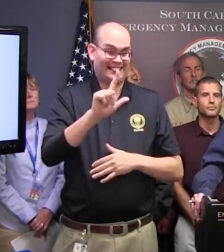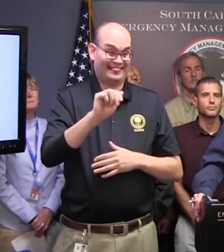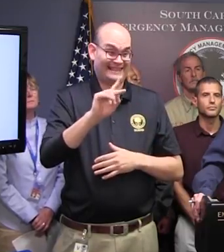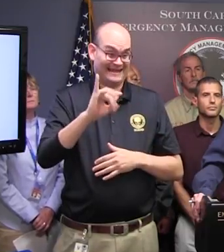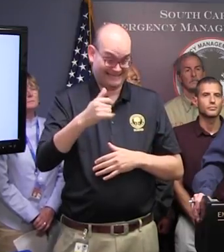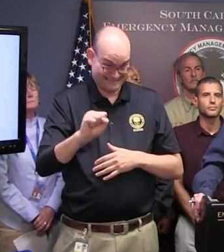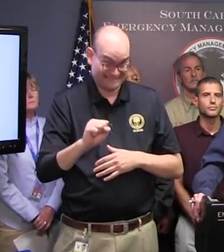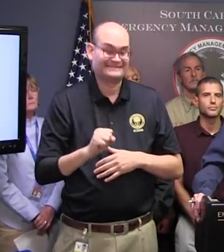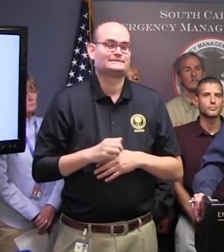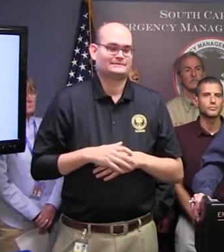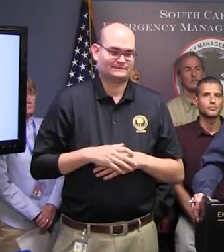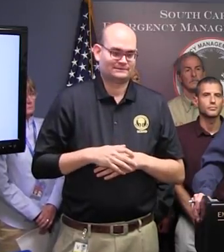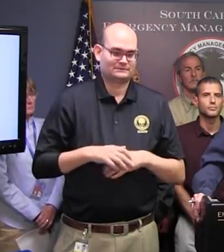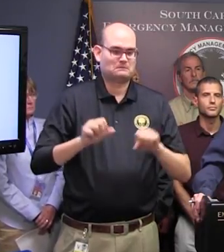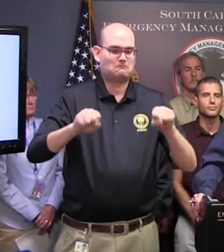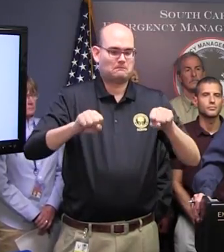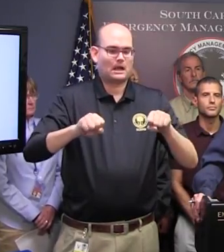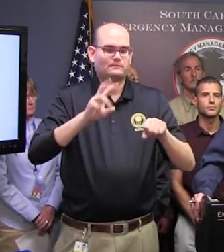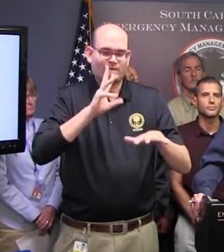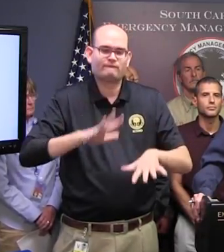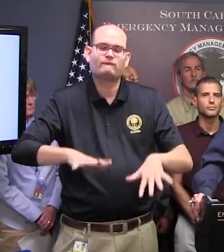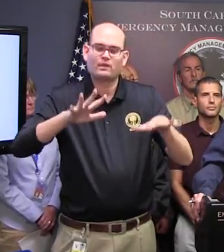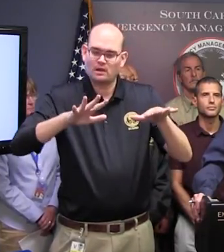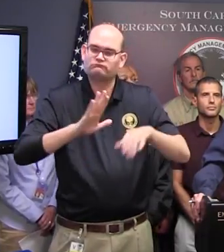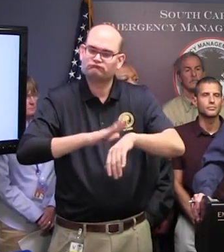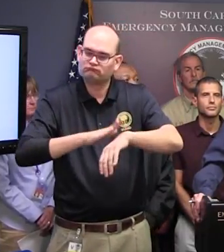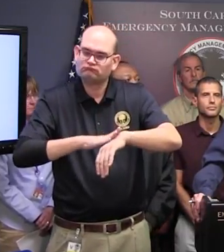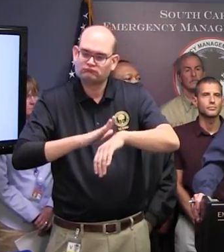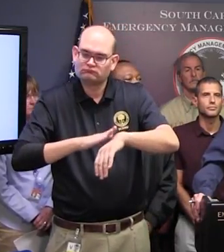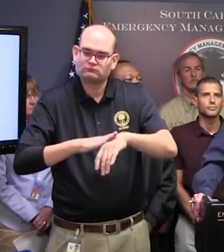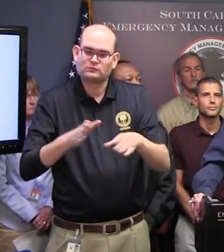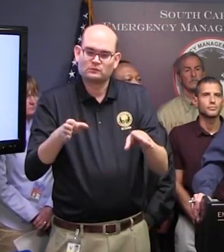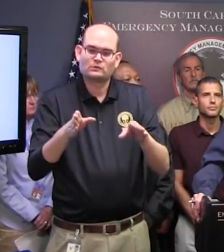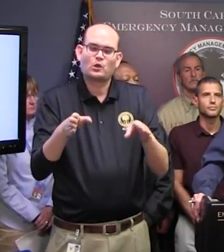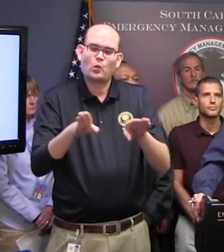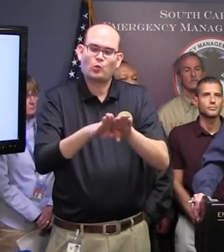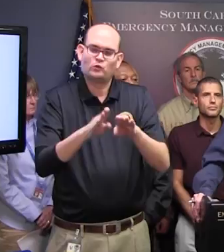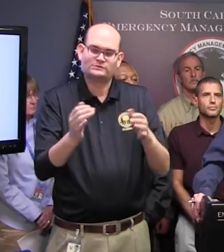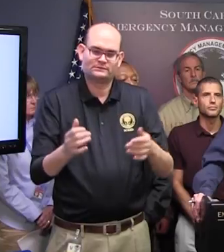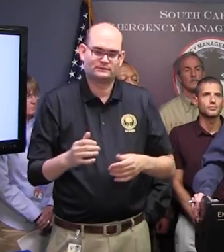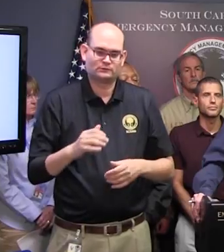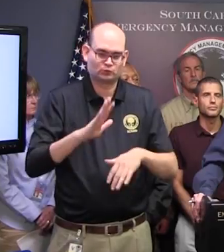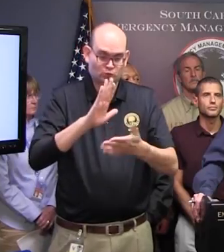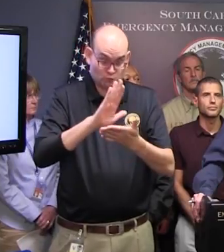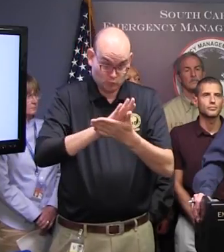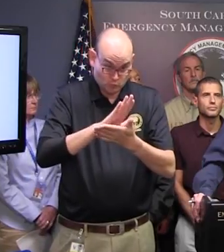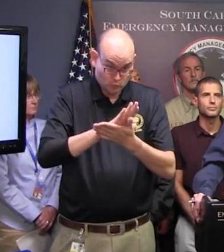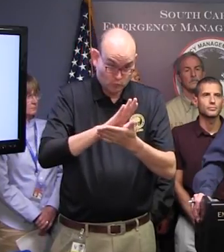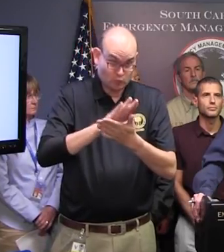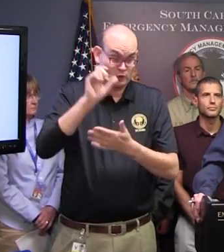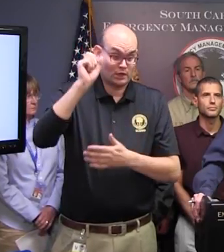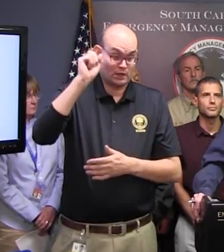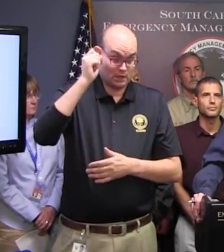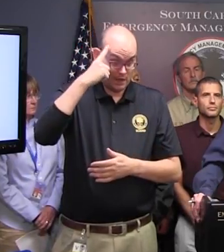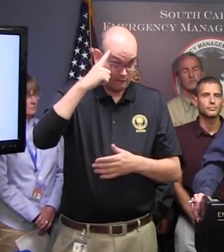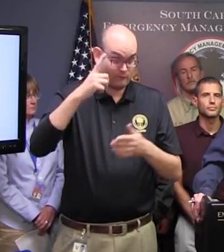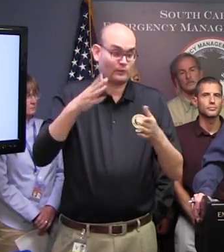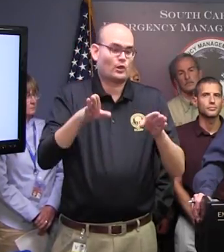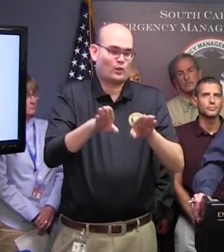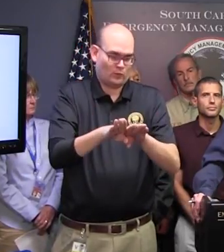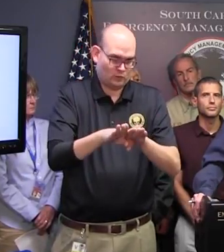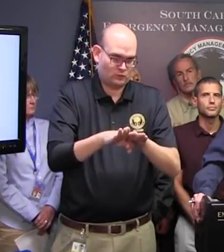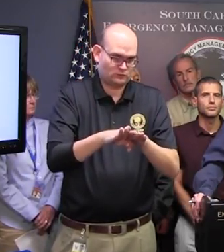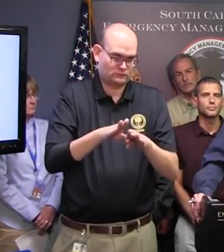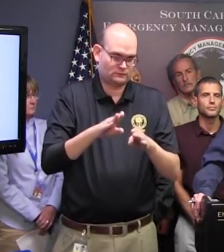of the possible flooding. School and government closings, as you know, there are numerous school and government closings set for